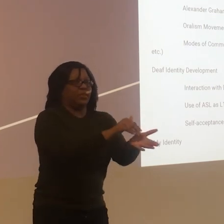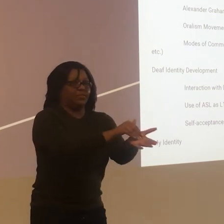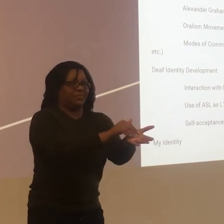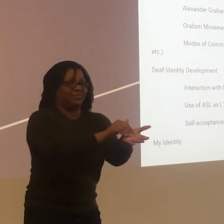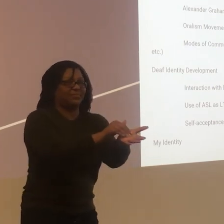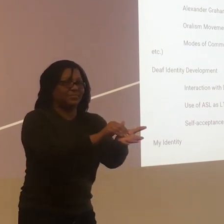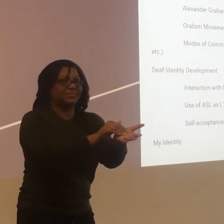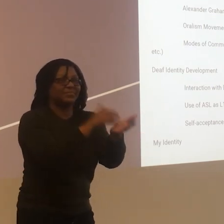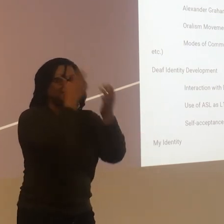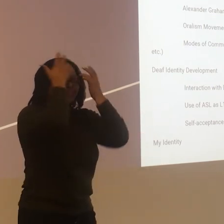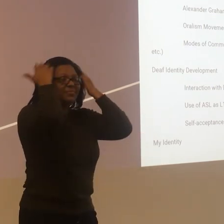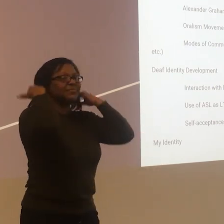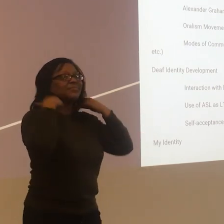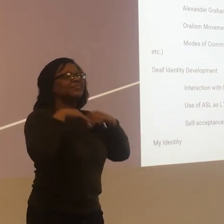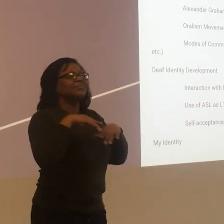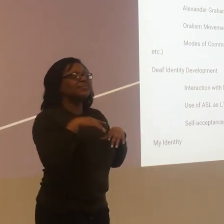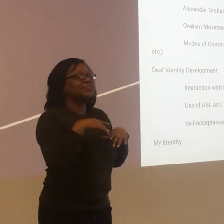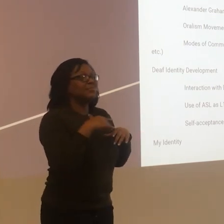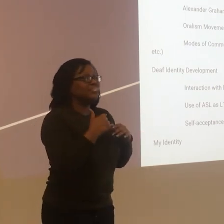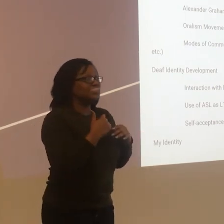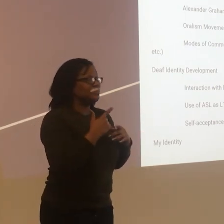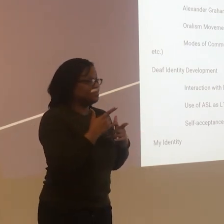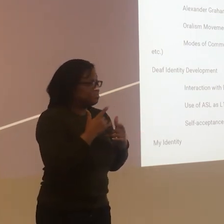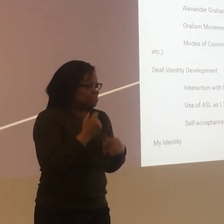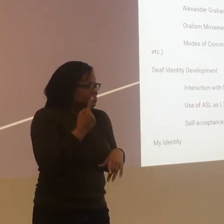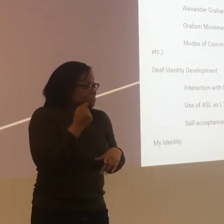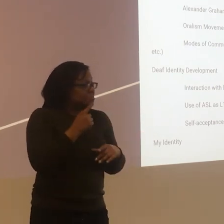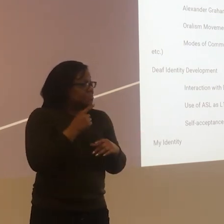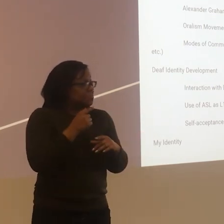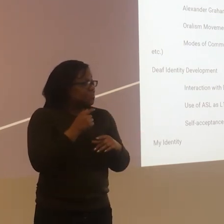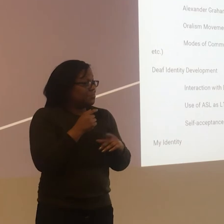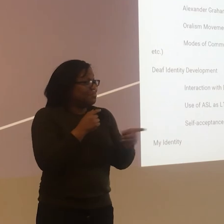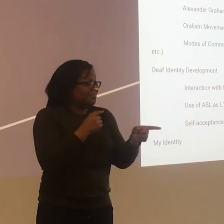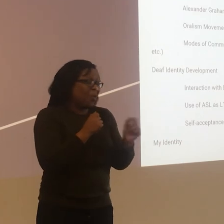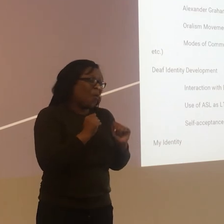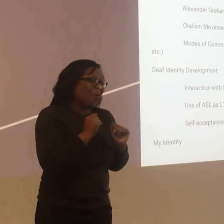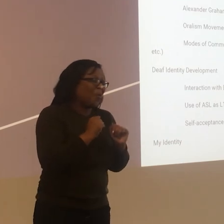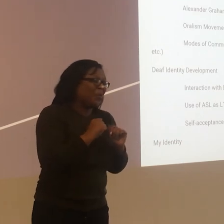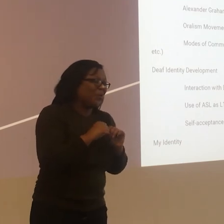Yeah. Unfortunately, that happens often. Whoa. Whoa. What?